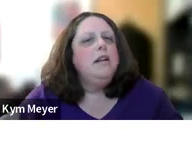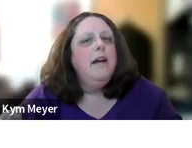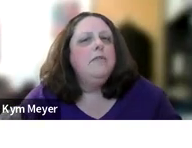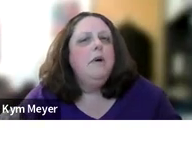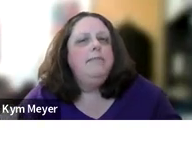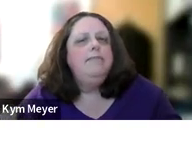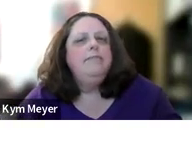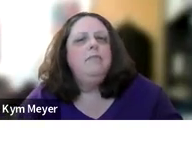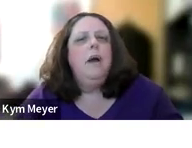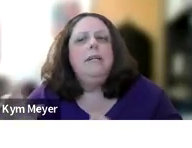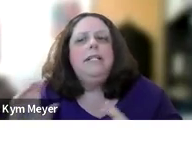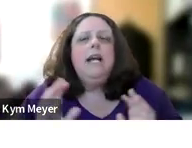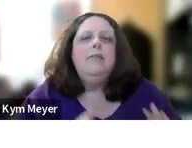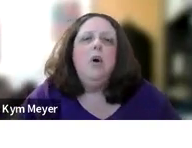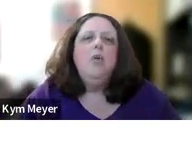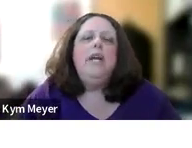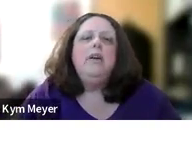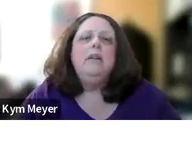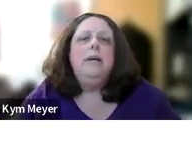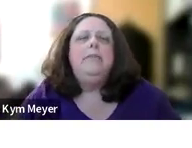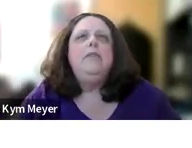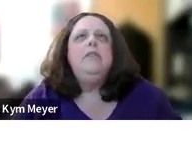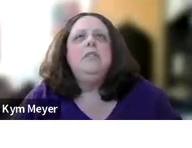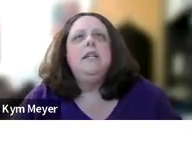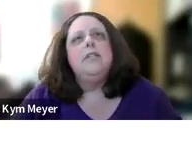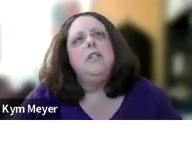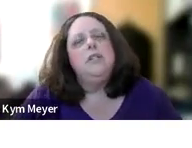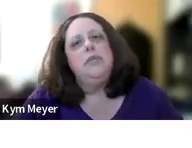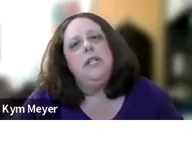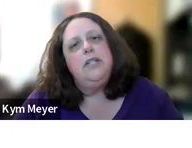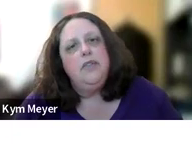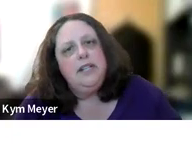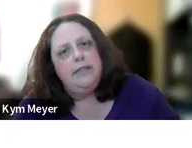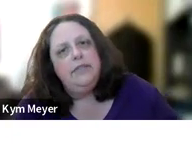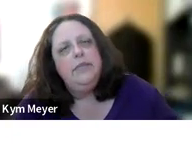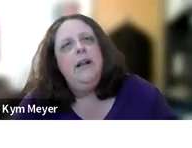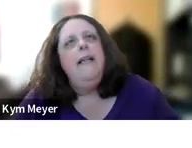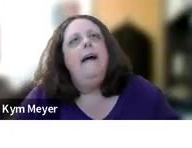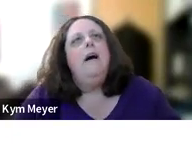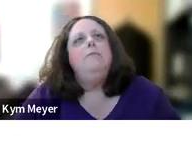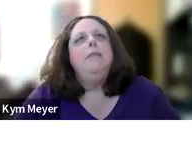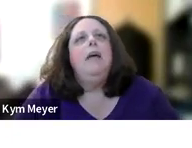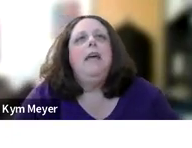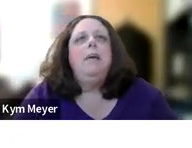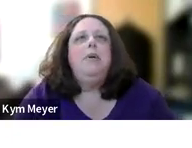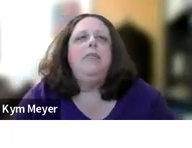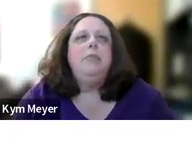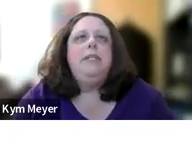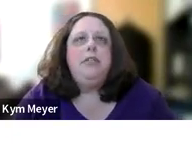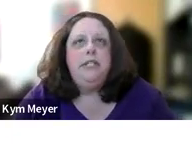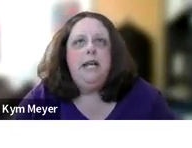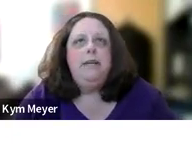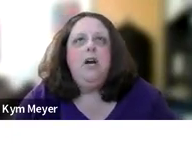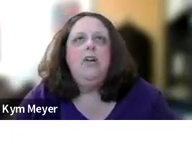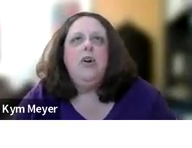Hold on to that for a moment. I'm going to kind of go over here a little bit. So this is the National Association for the Deaf. Um, and they put out